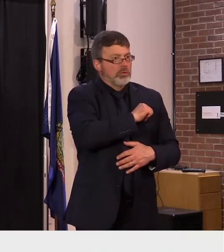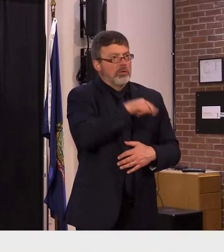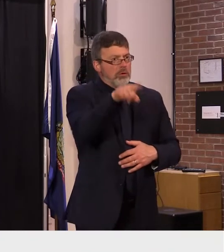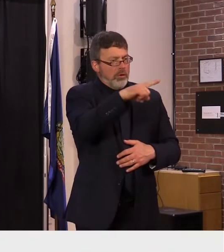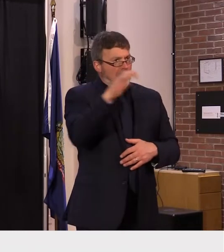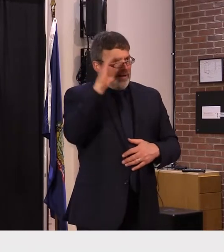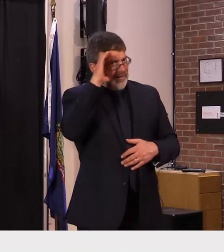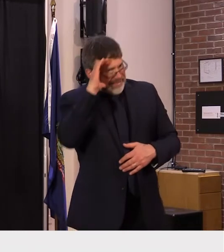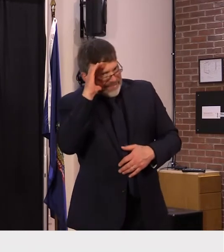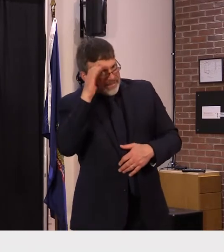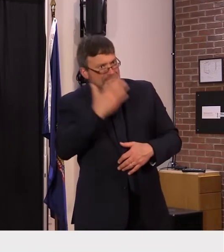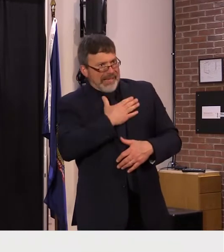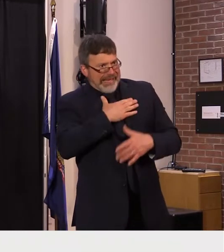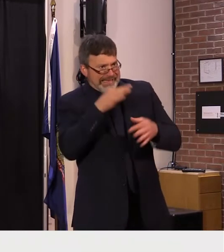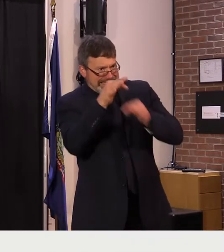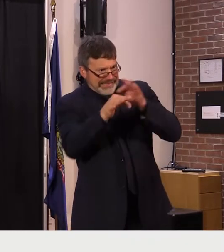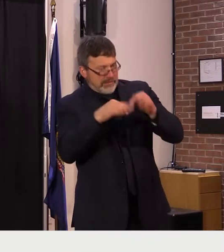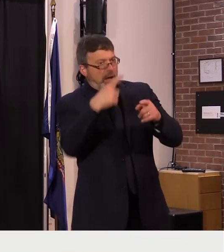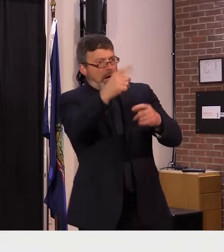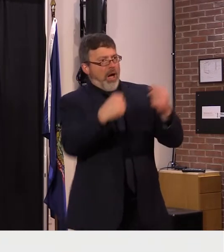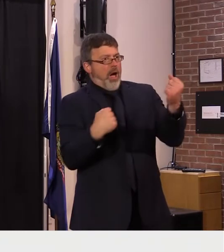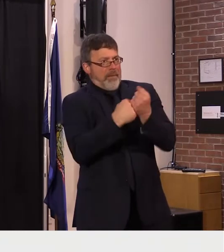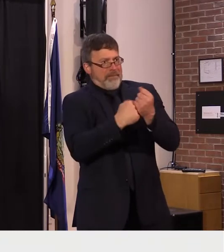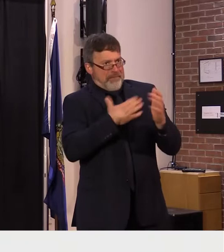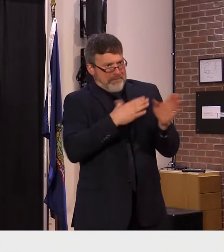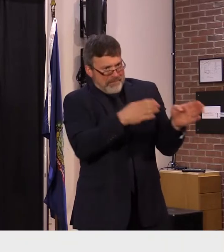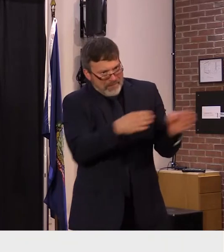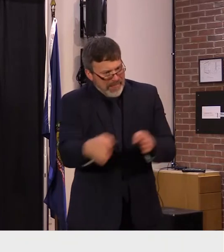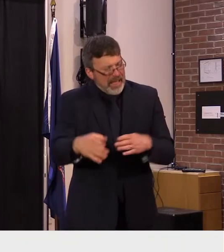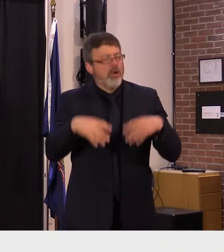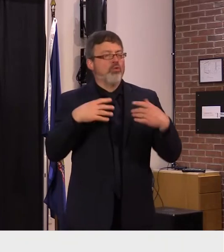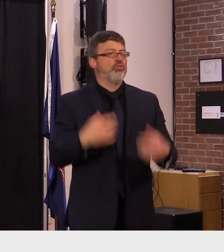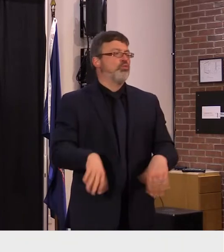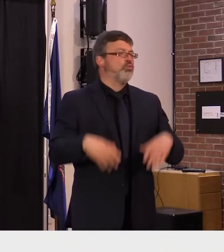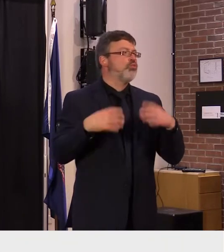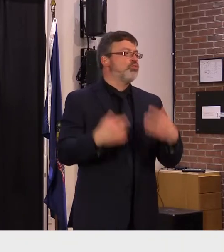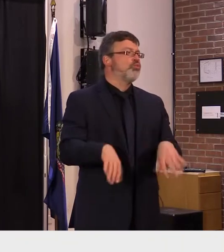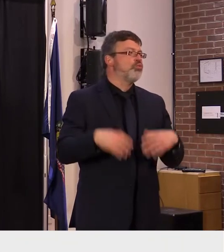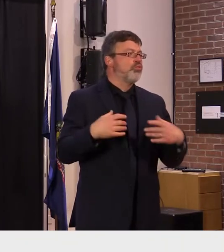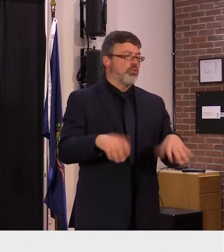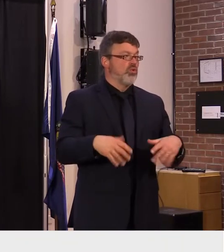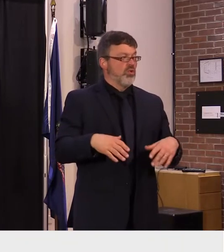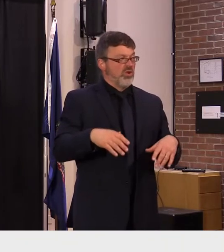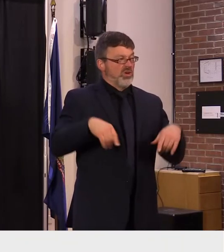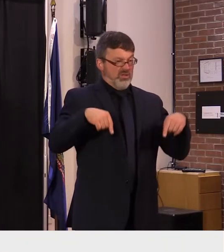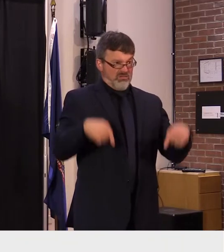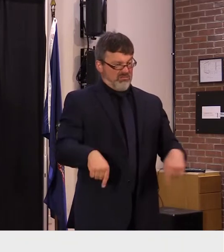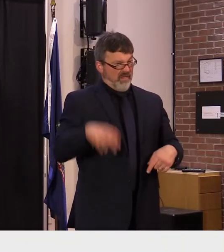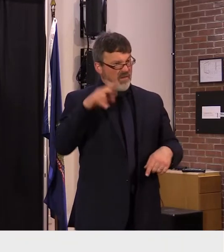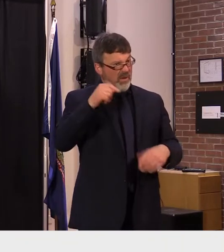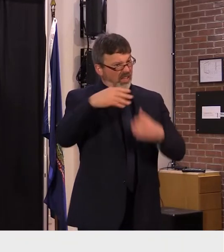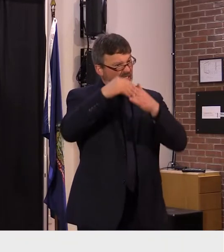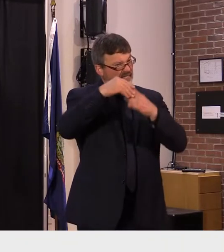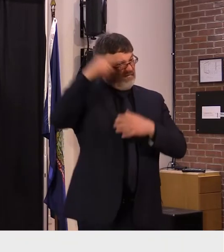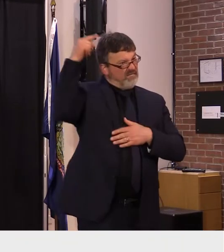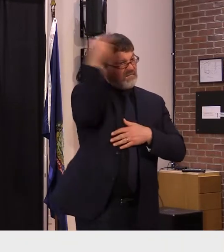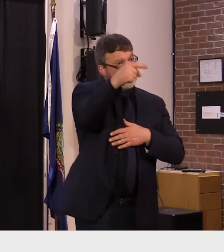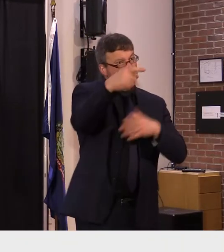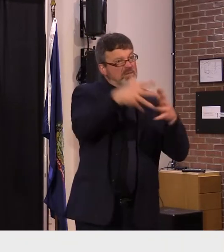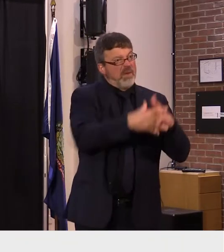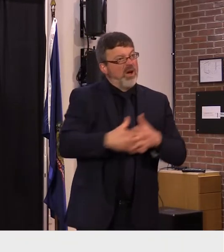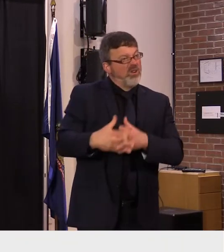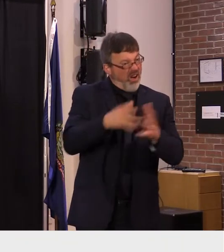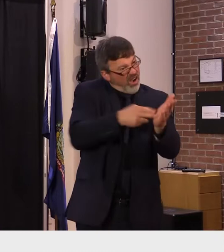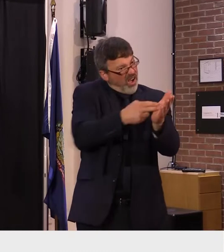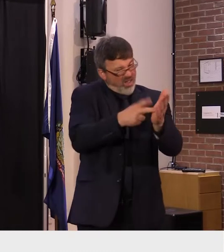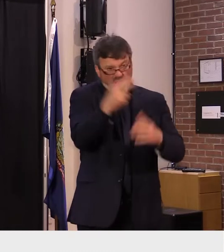for the best response in in the nation so it it really does bode well